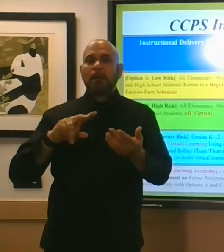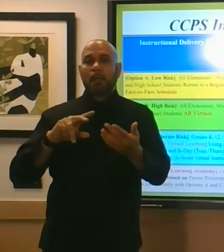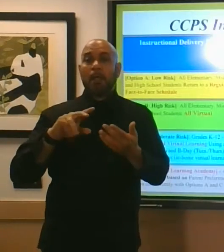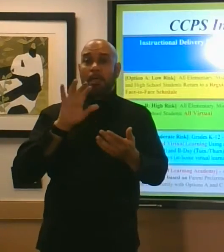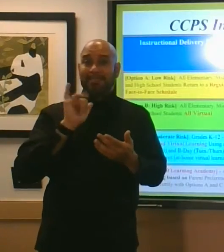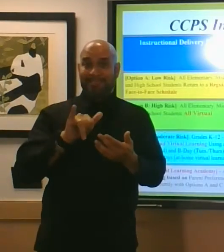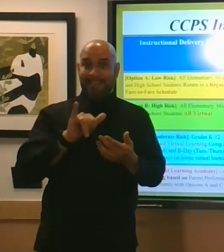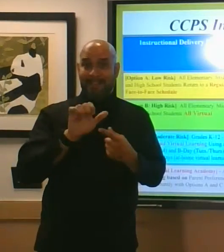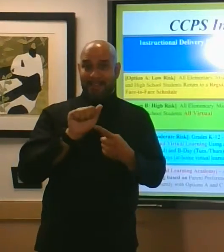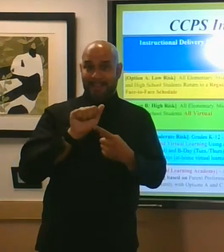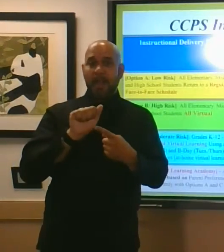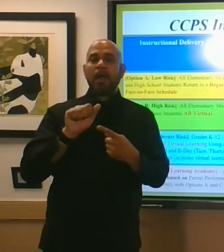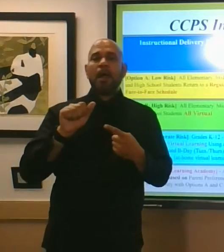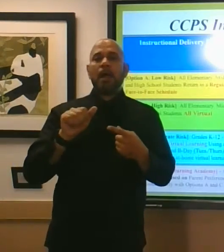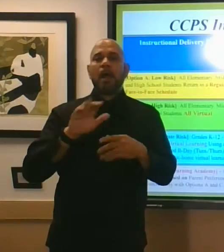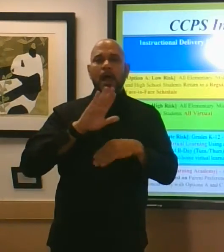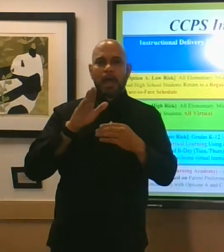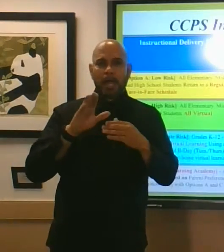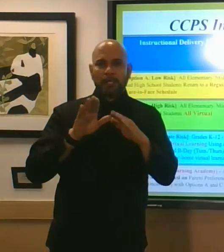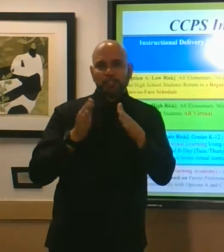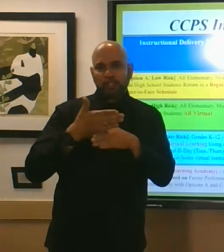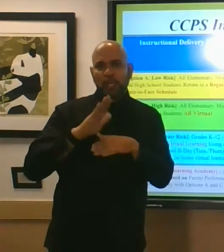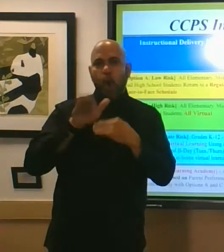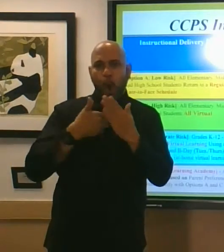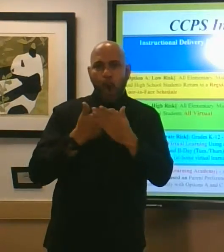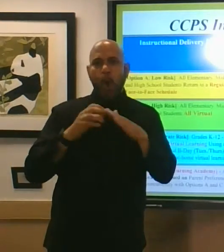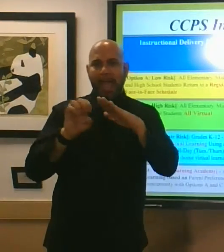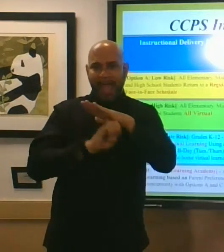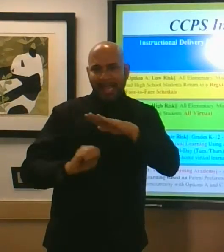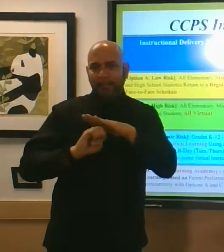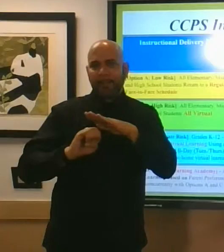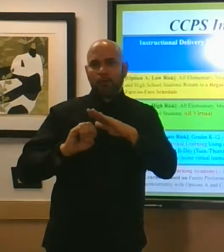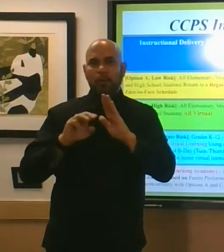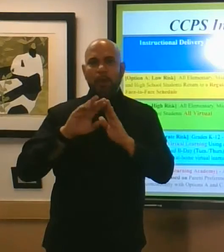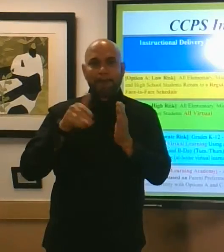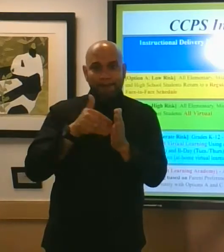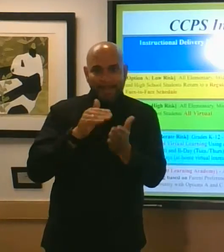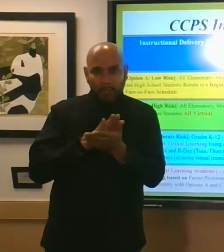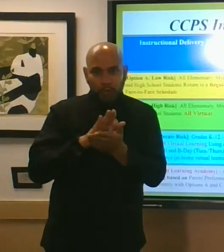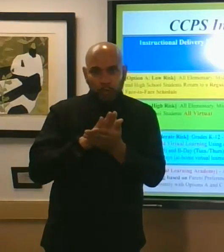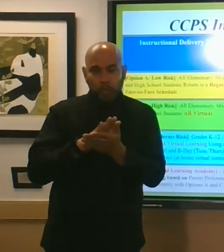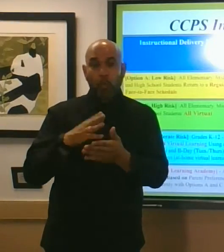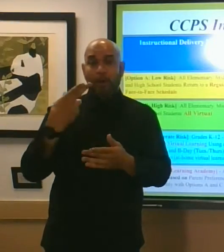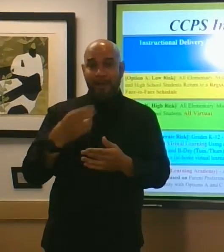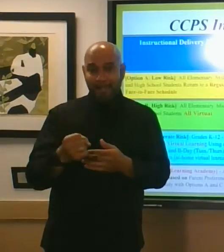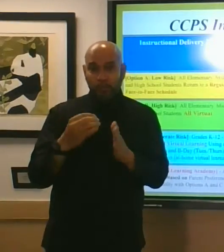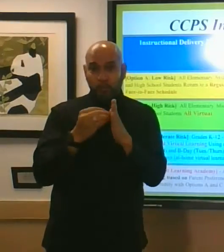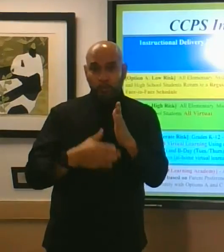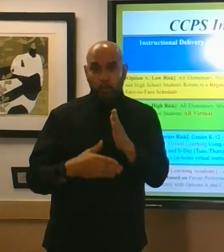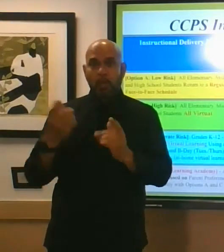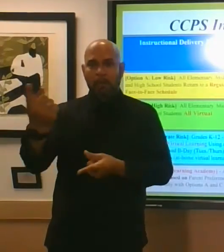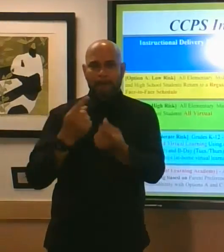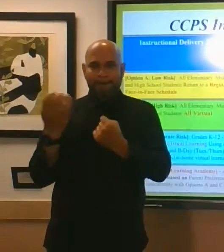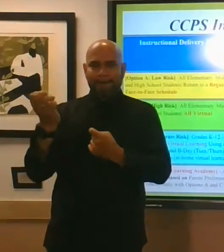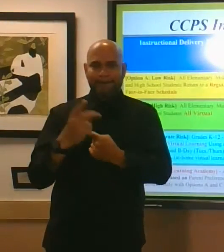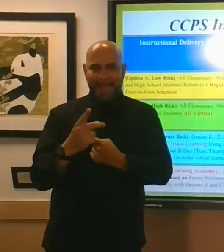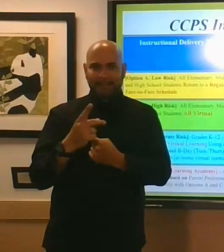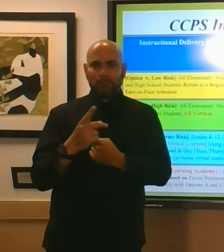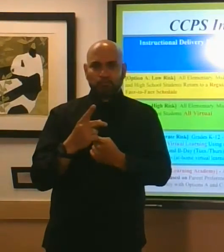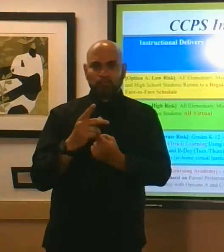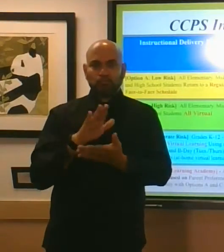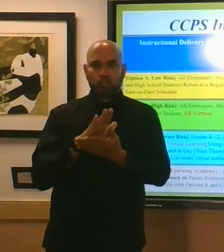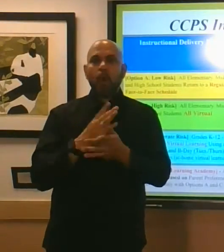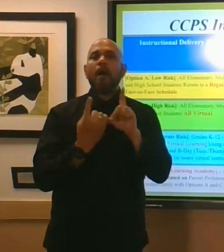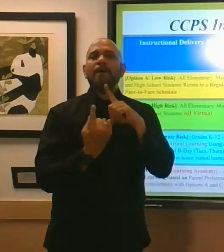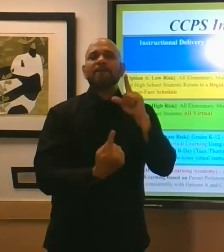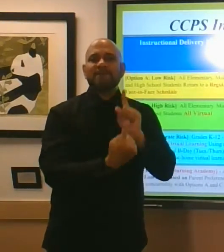that all elementary middle and high school students will return back to school face-to-face again option